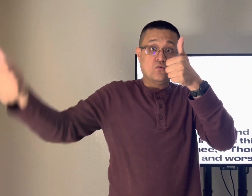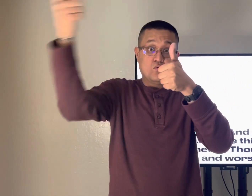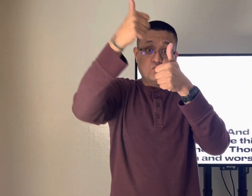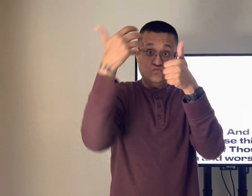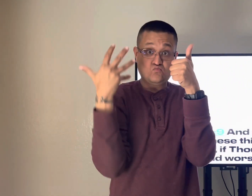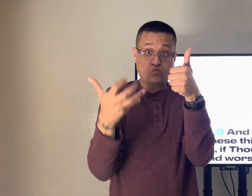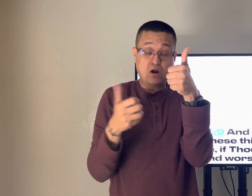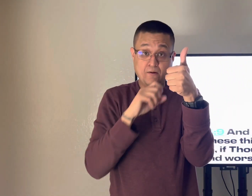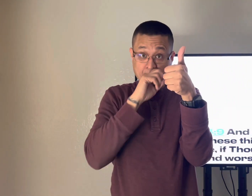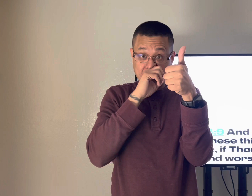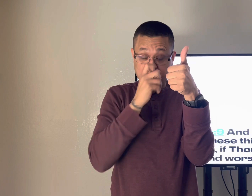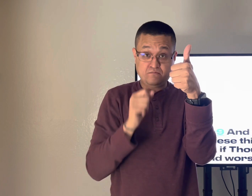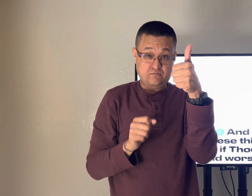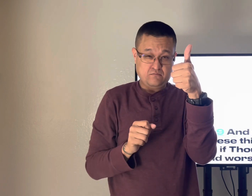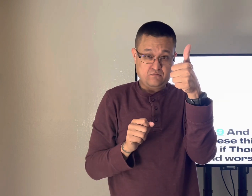remember the devil himself was an angel